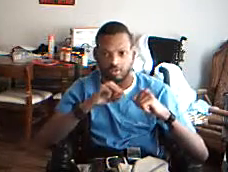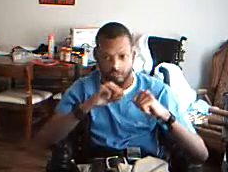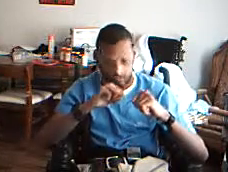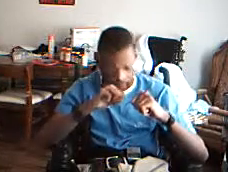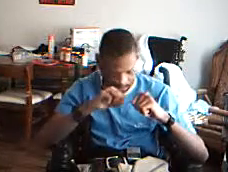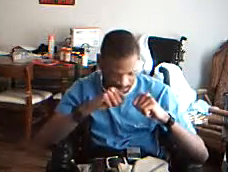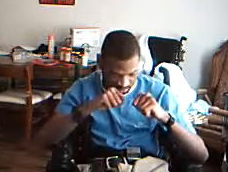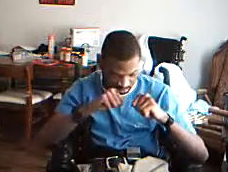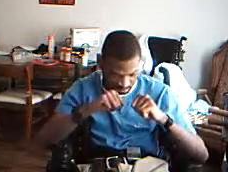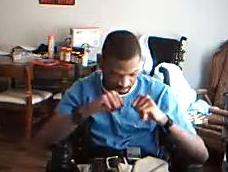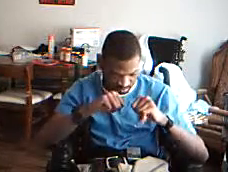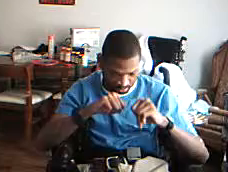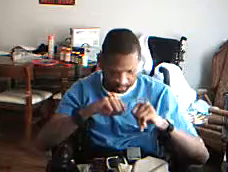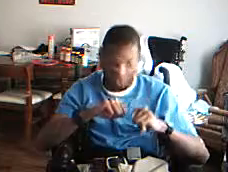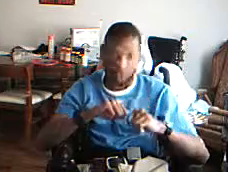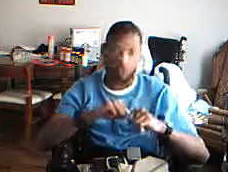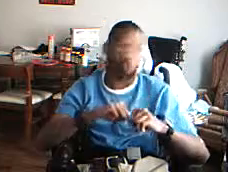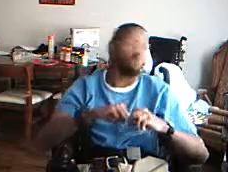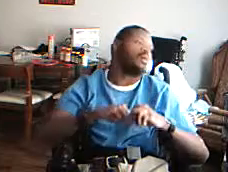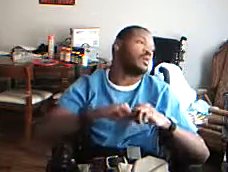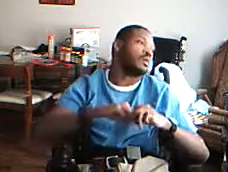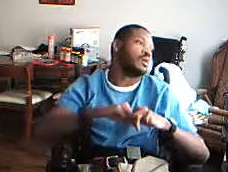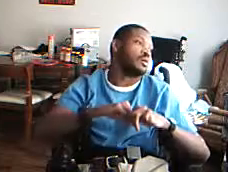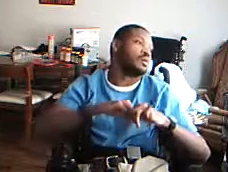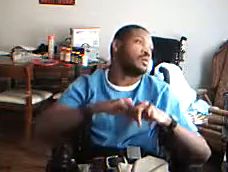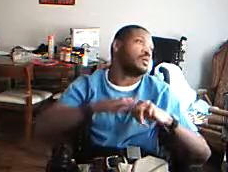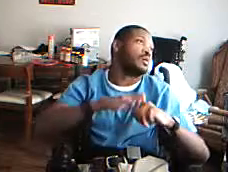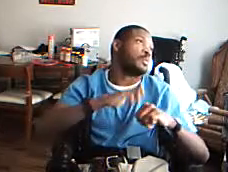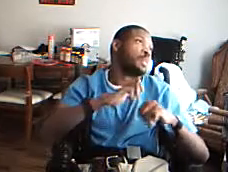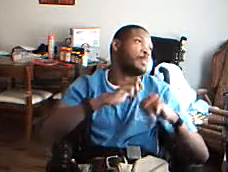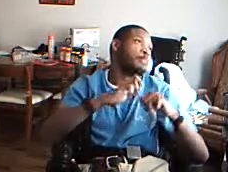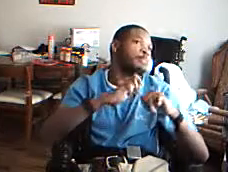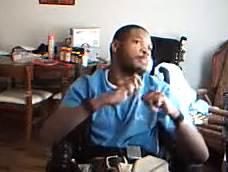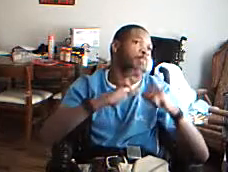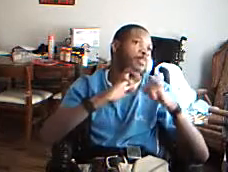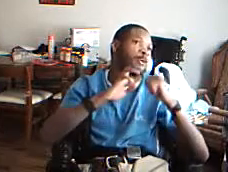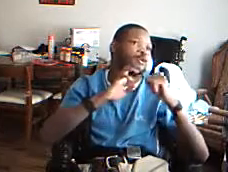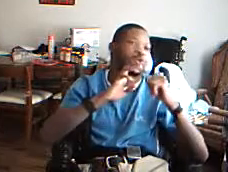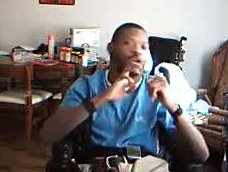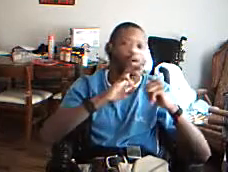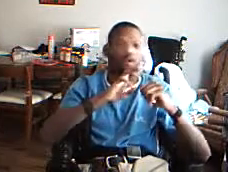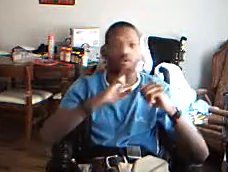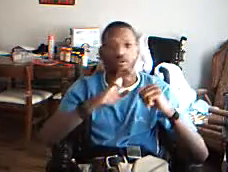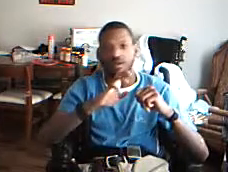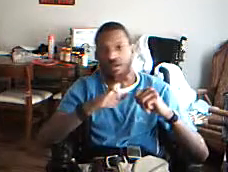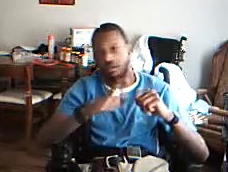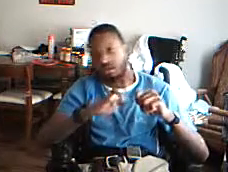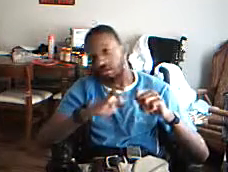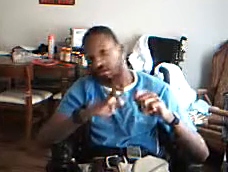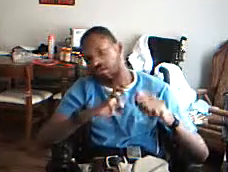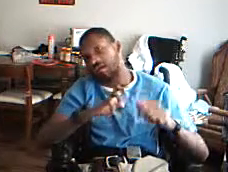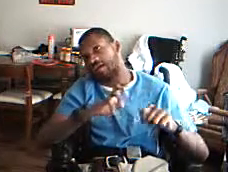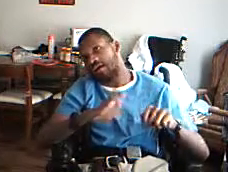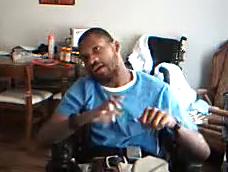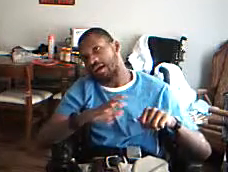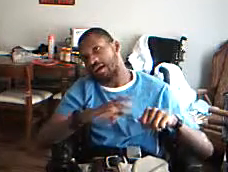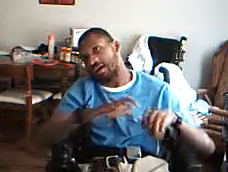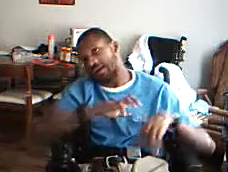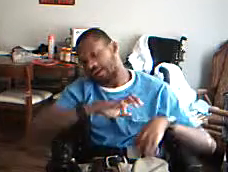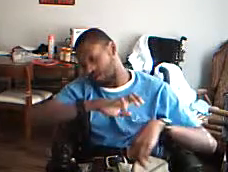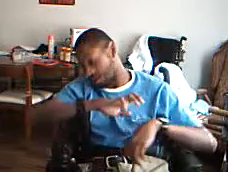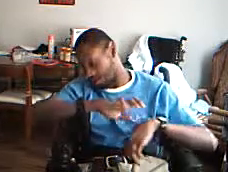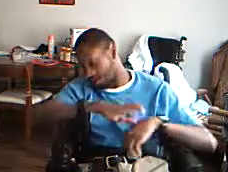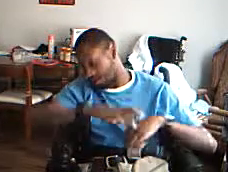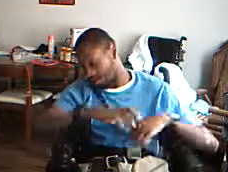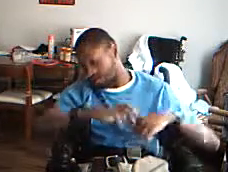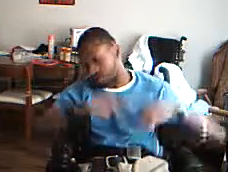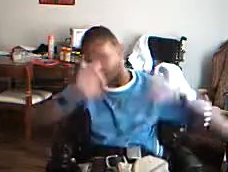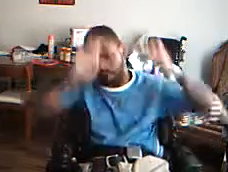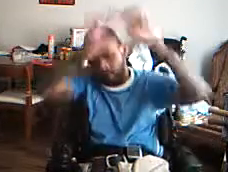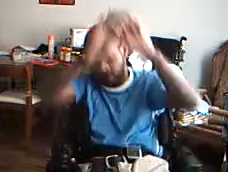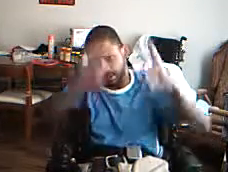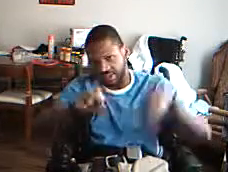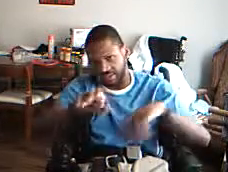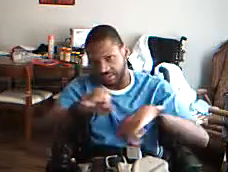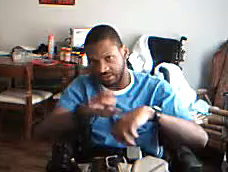or turn a clinch